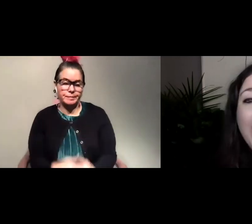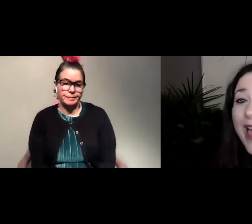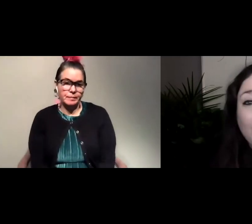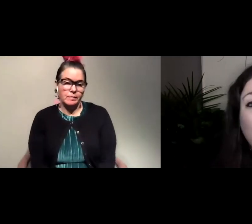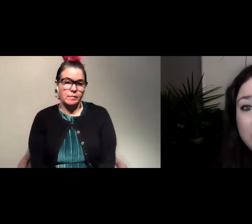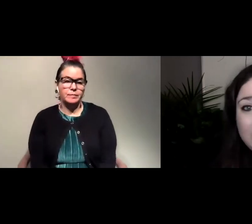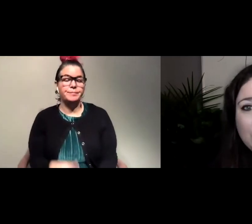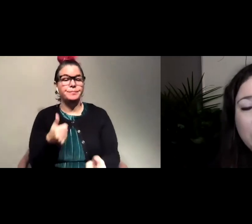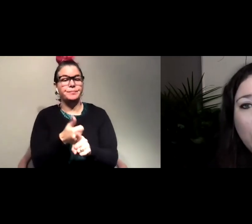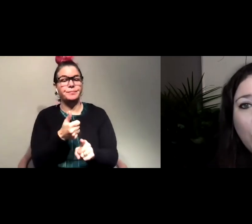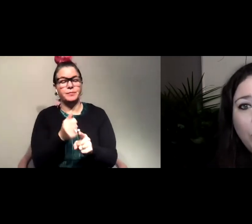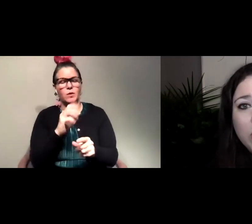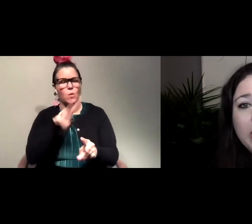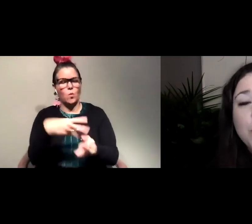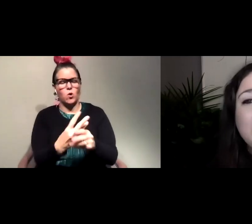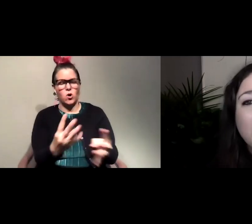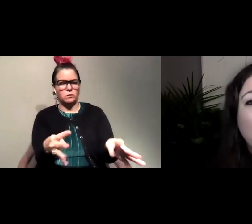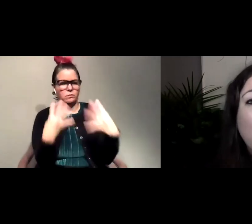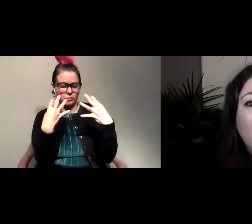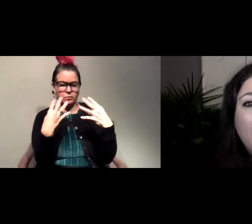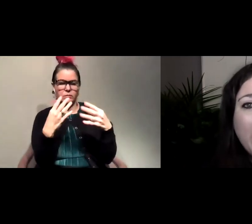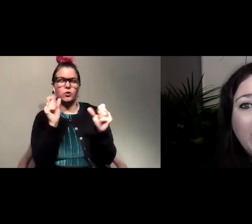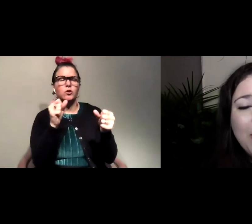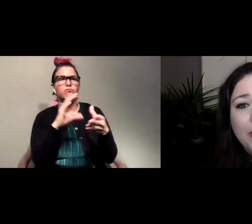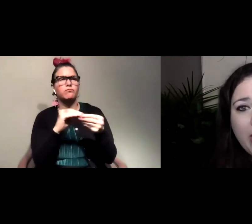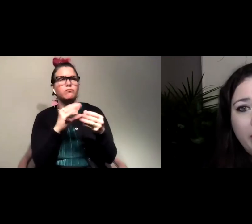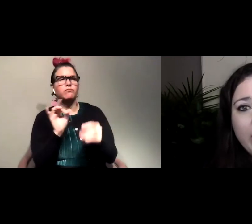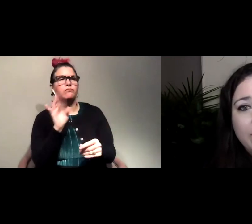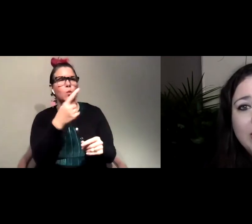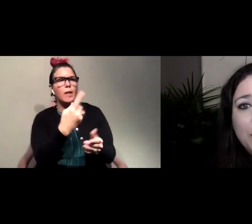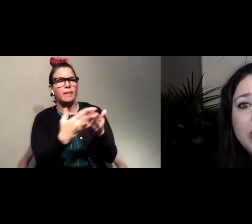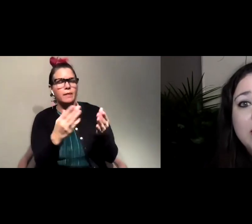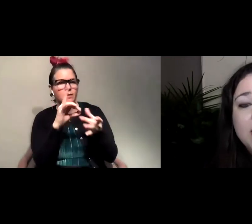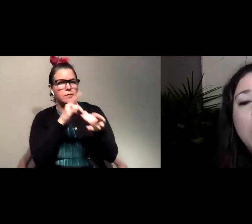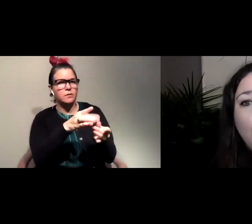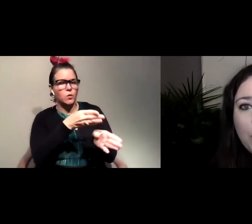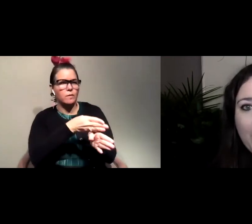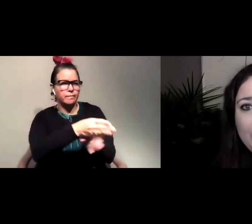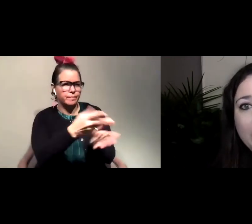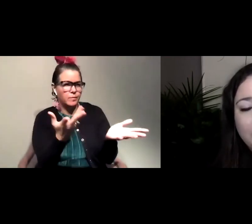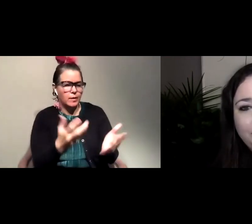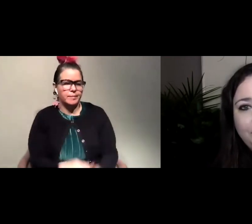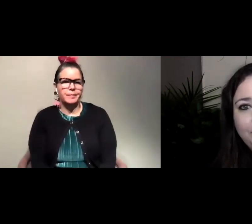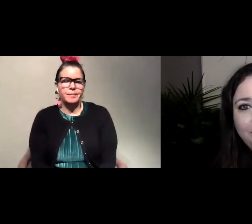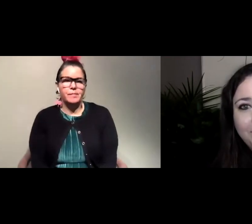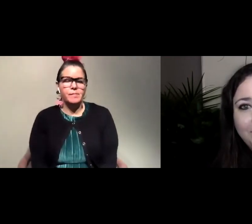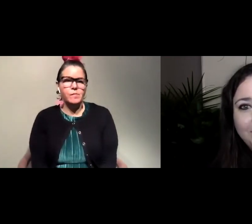if you had everyone's attention in the whole world, and you could tell them one thing about your area of expertise, what would that be?